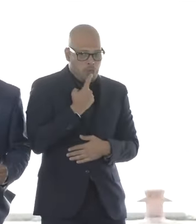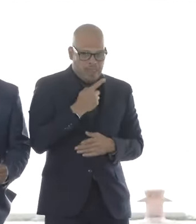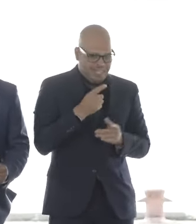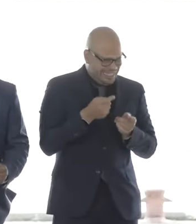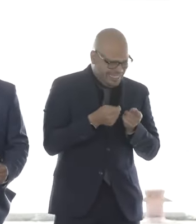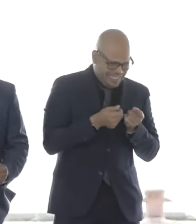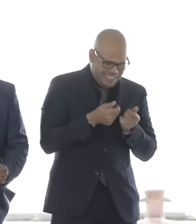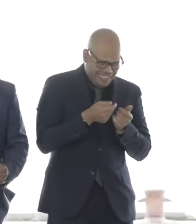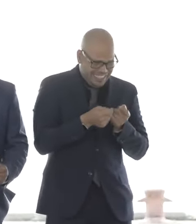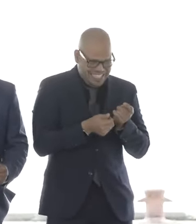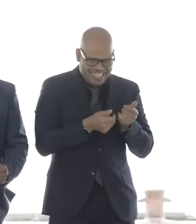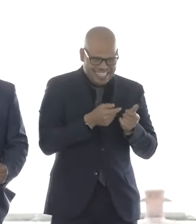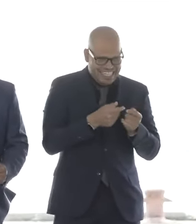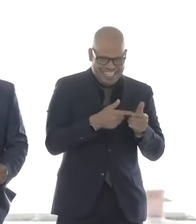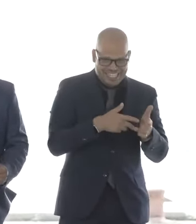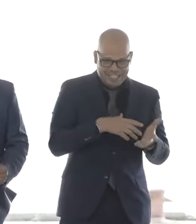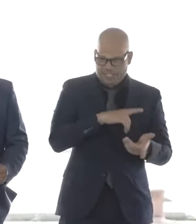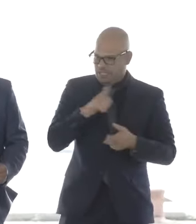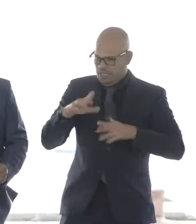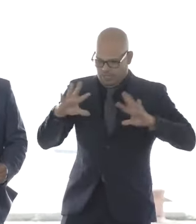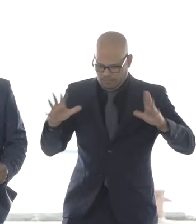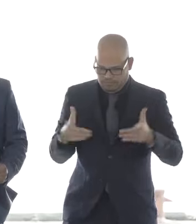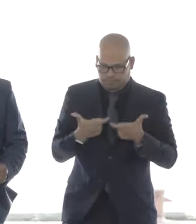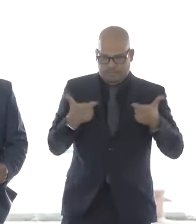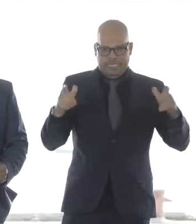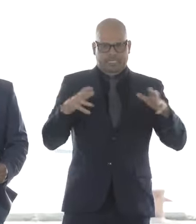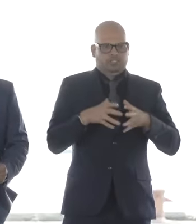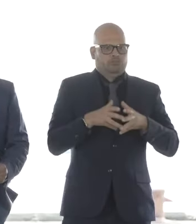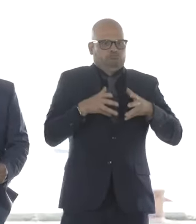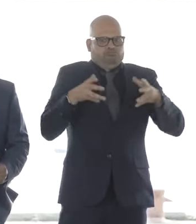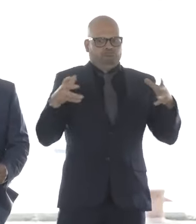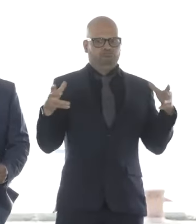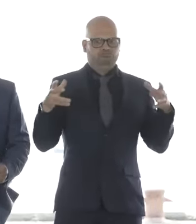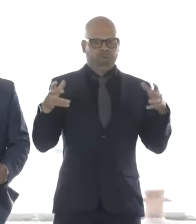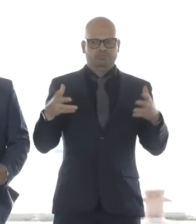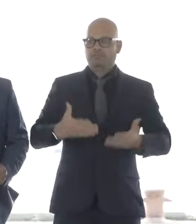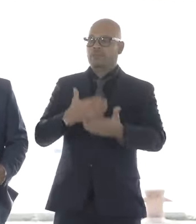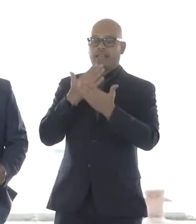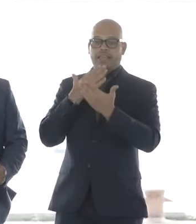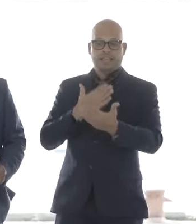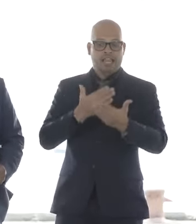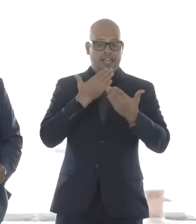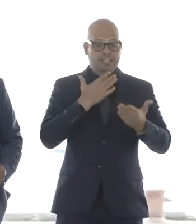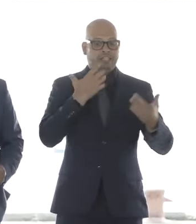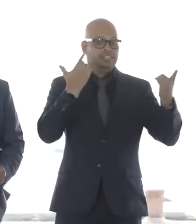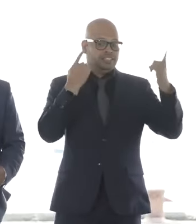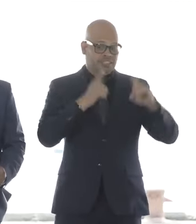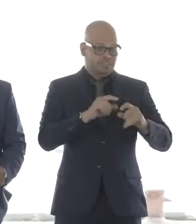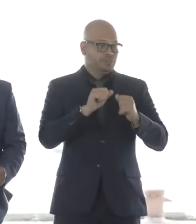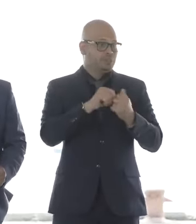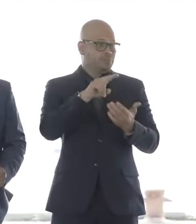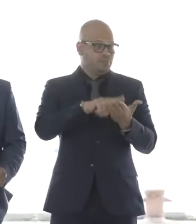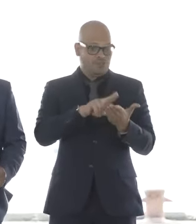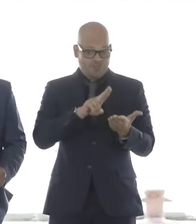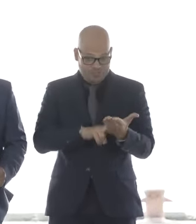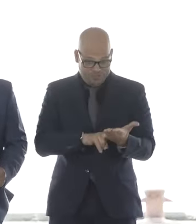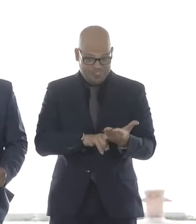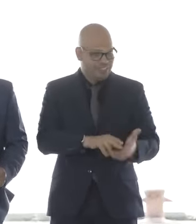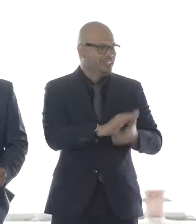so much. Thank you all involved in this simple and essential agreement, and congratulations to the city of Salem.